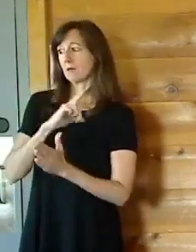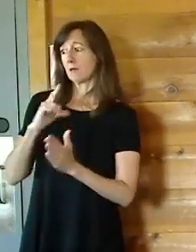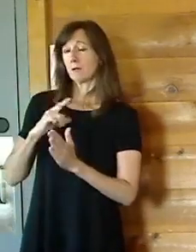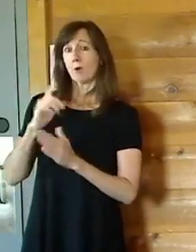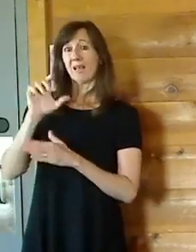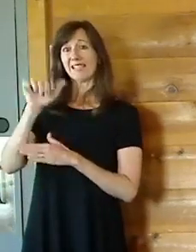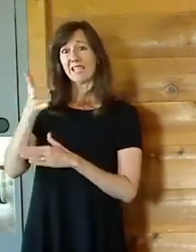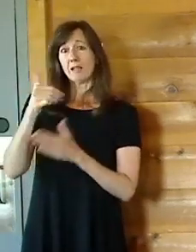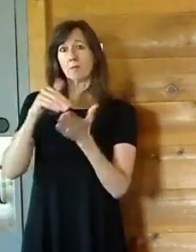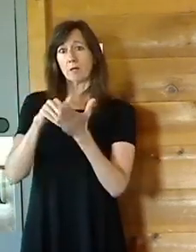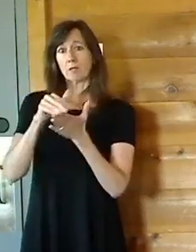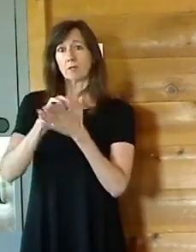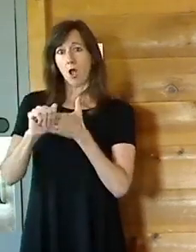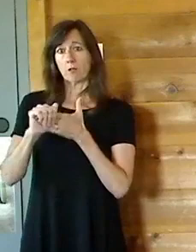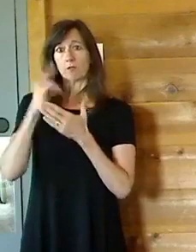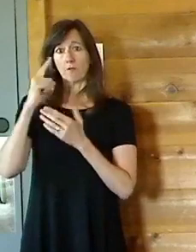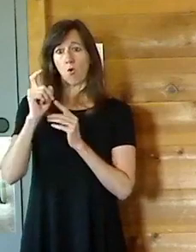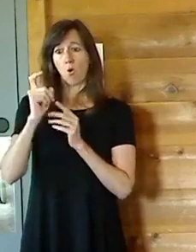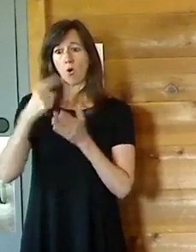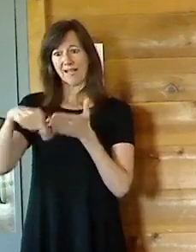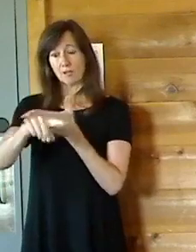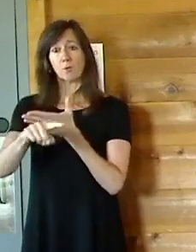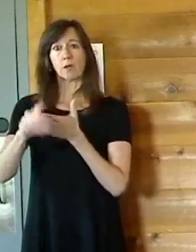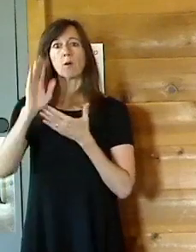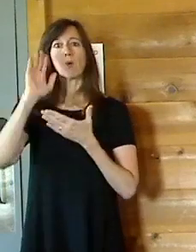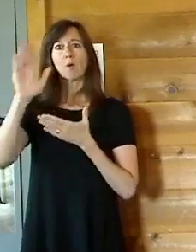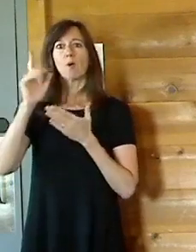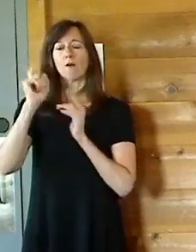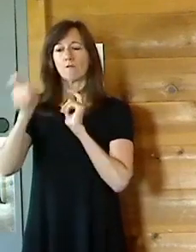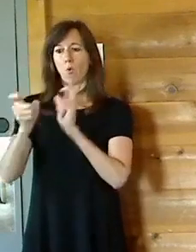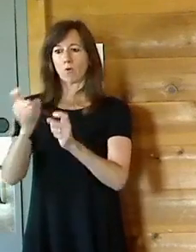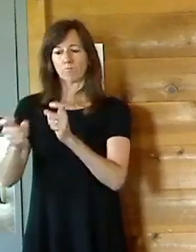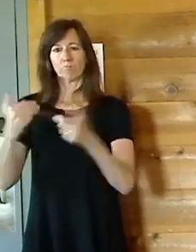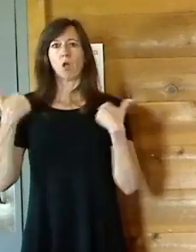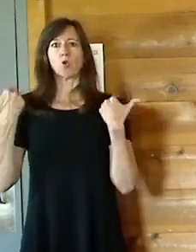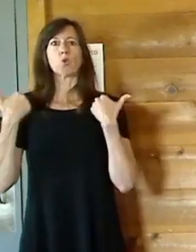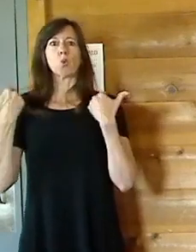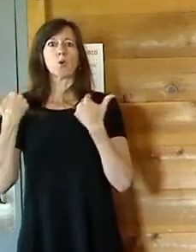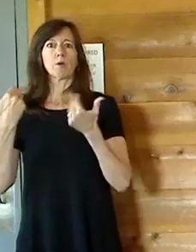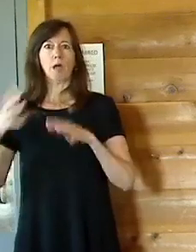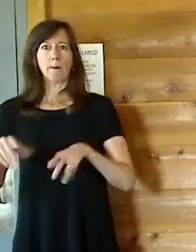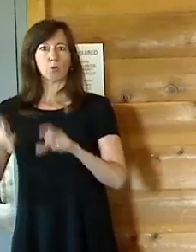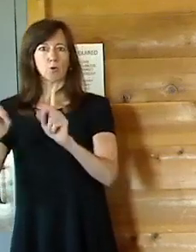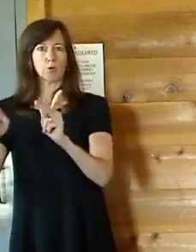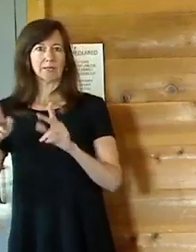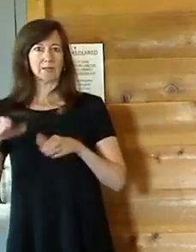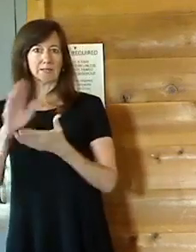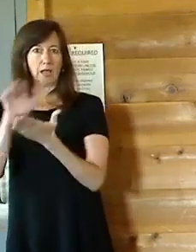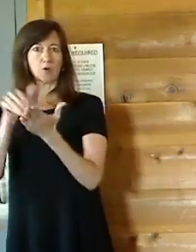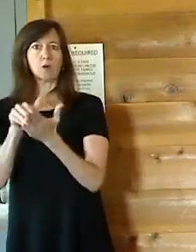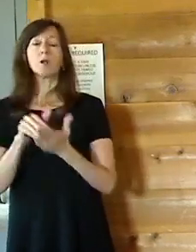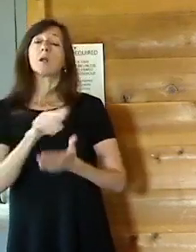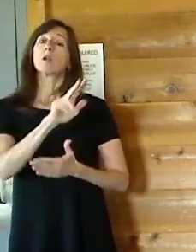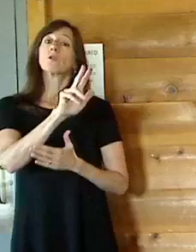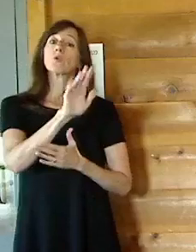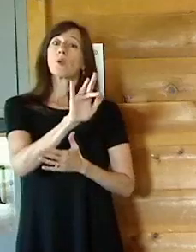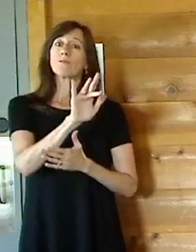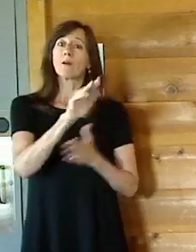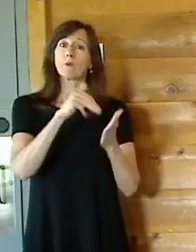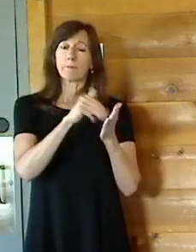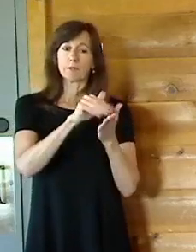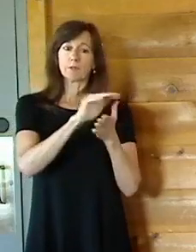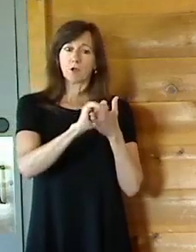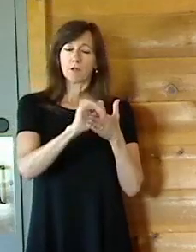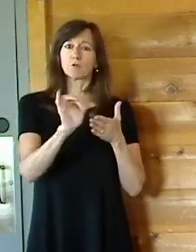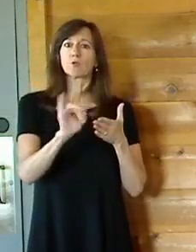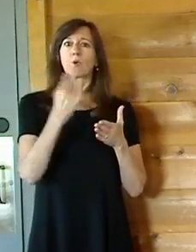dedicated today, or next week, for the development of our Youth Opportunity Center as part of a $25 million commitment to build this